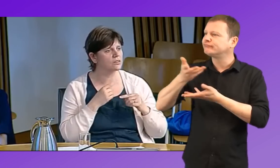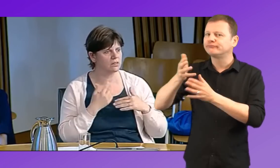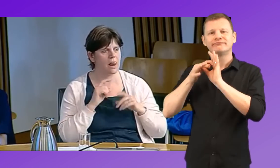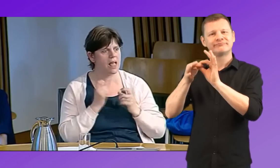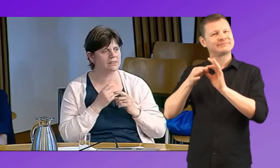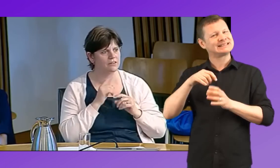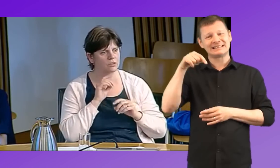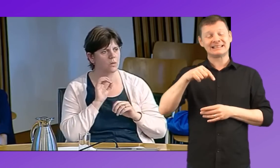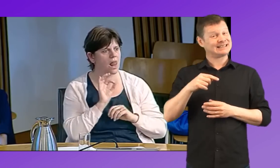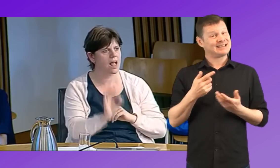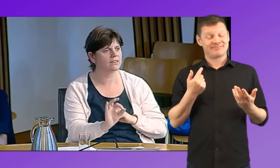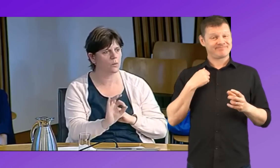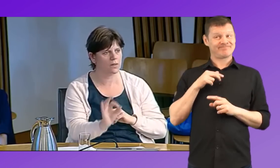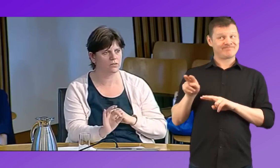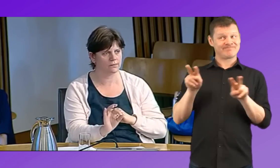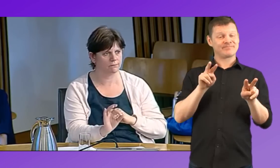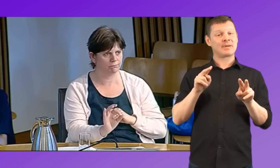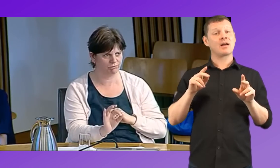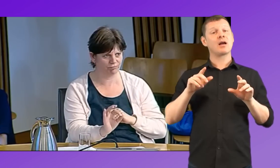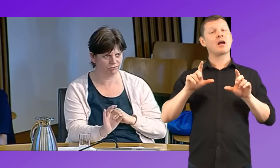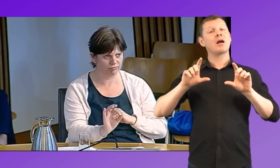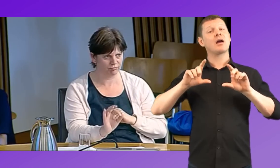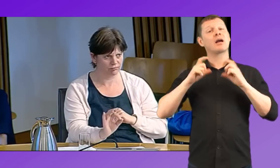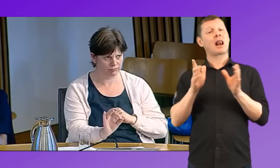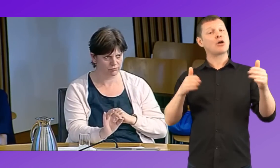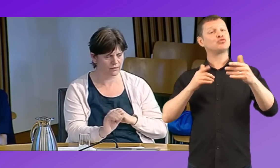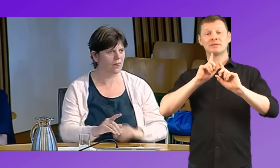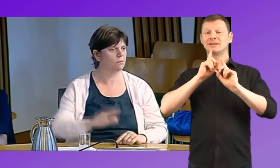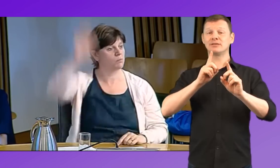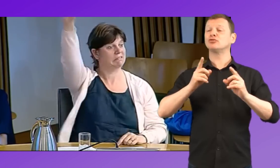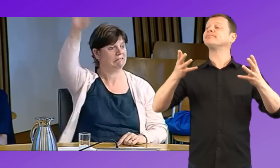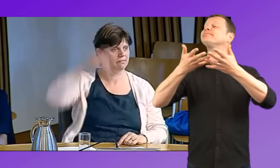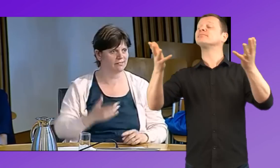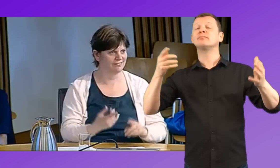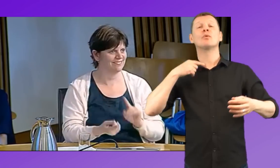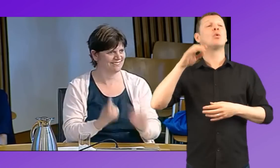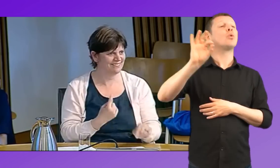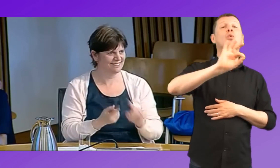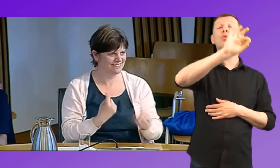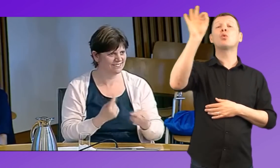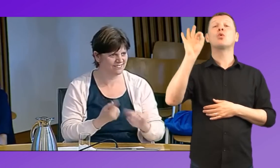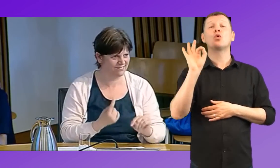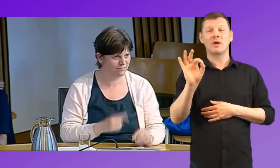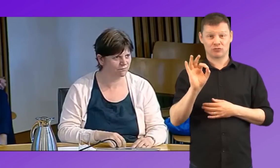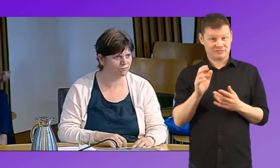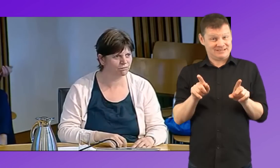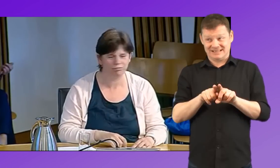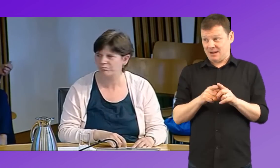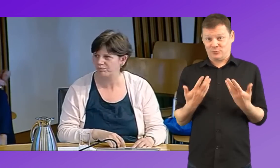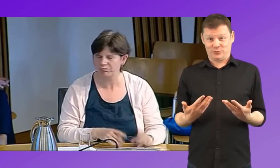And we've identified that often the classroom teachers, when they ask a question to the class, you know, as we've